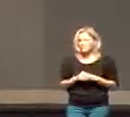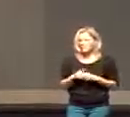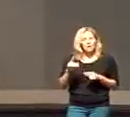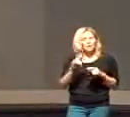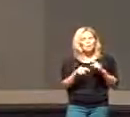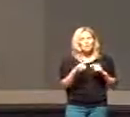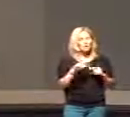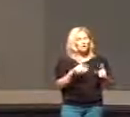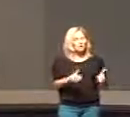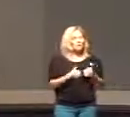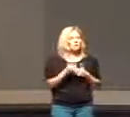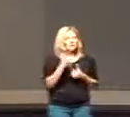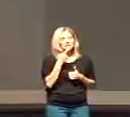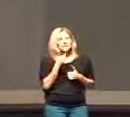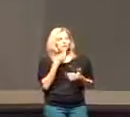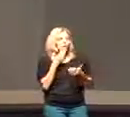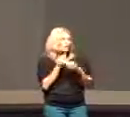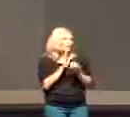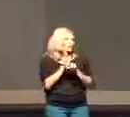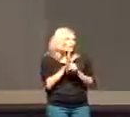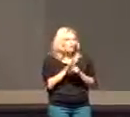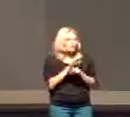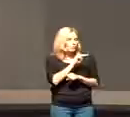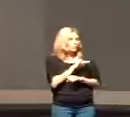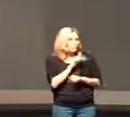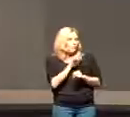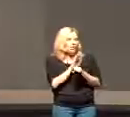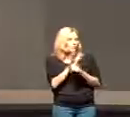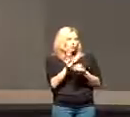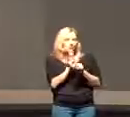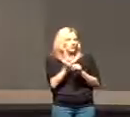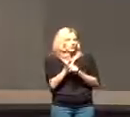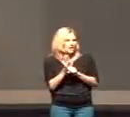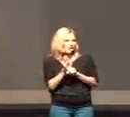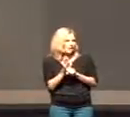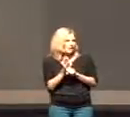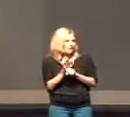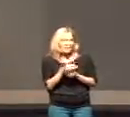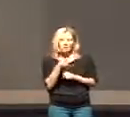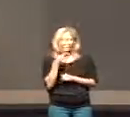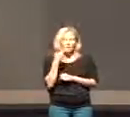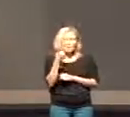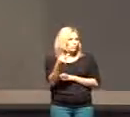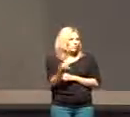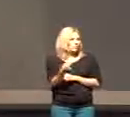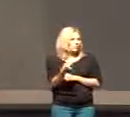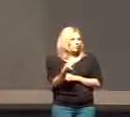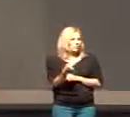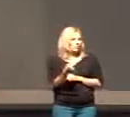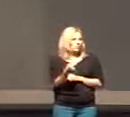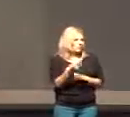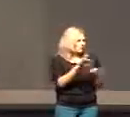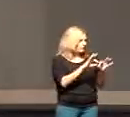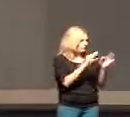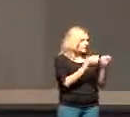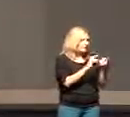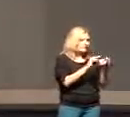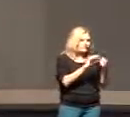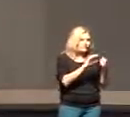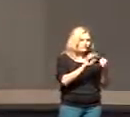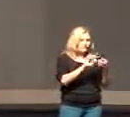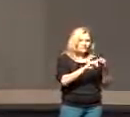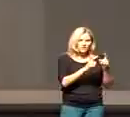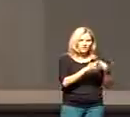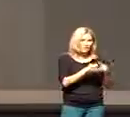we're good enough or if we just are moral enough that's enough. We can't proclaim to our lost friends and family members